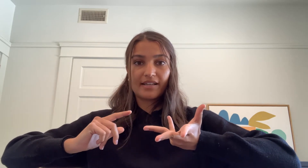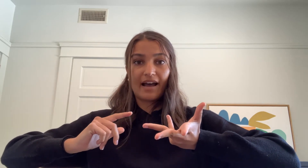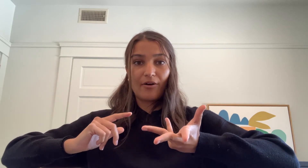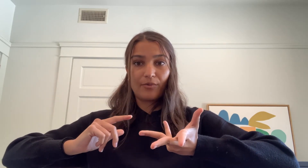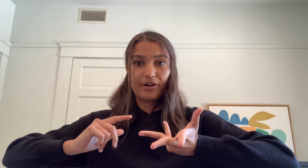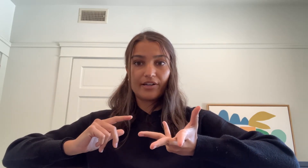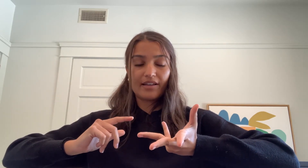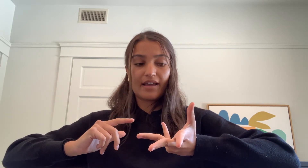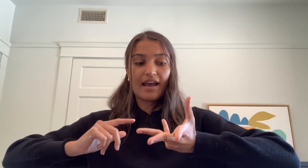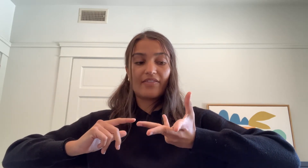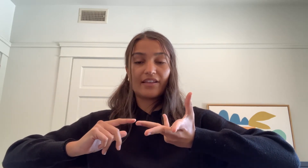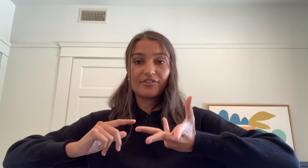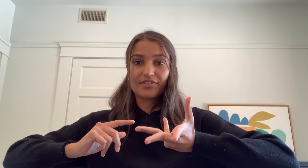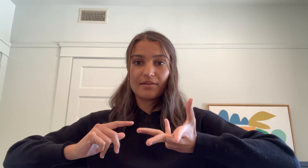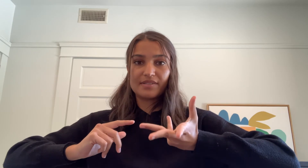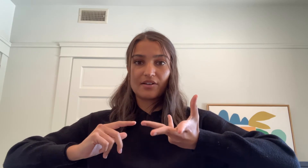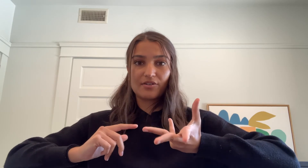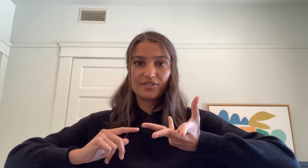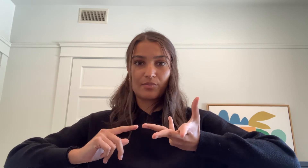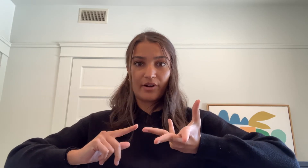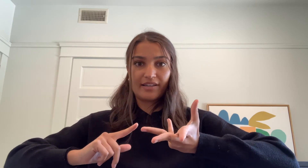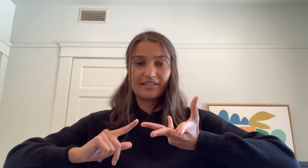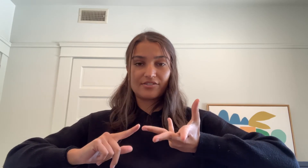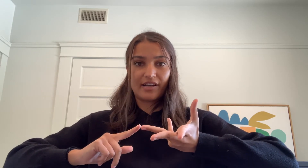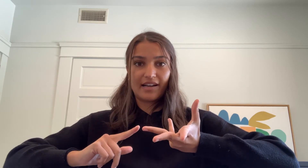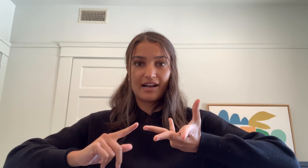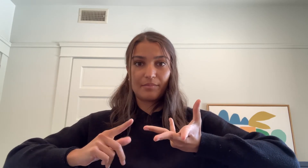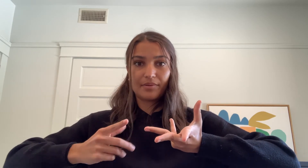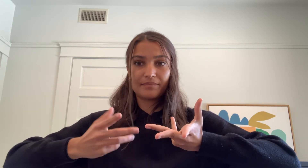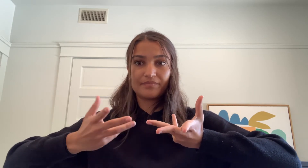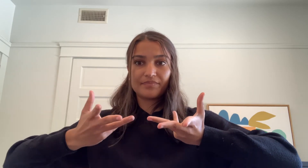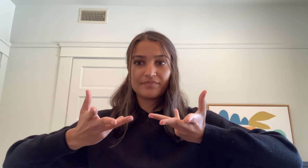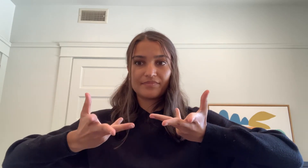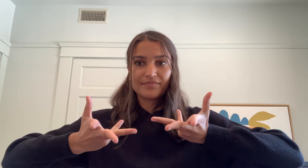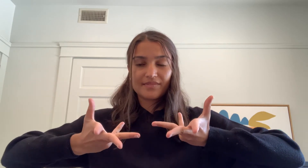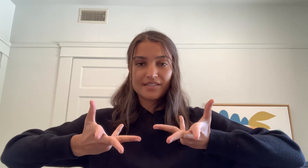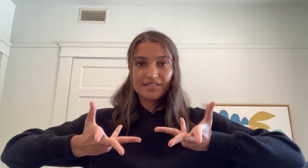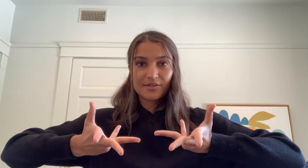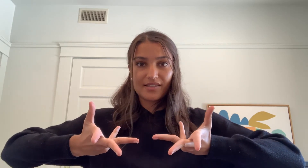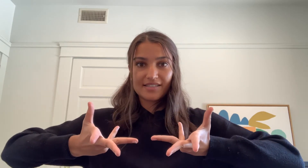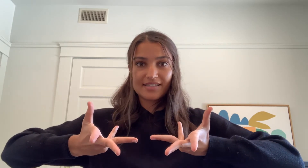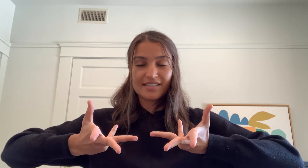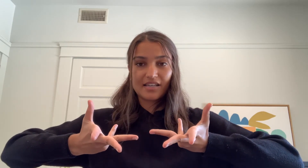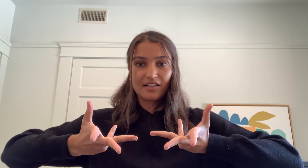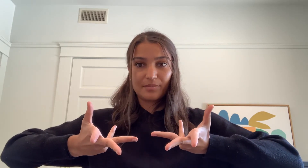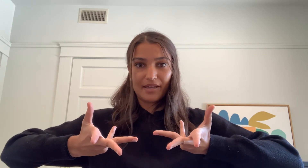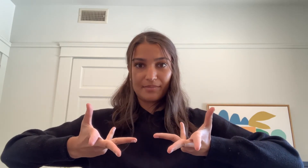outward and then your thumb is also pointing straight up. So this is Alapadma.